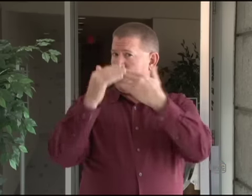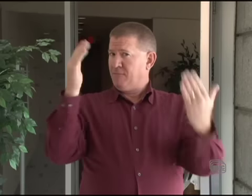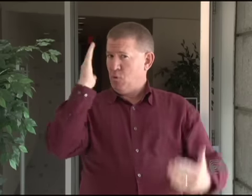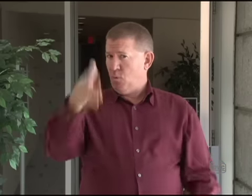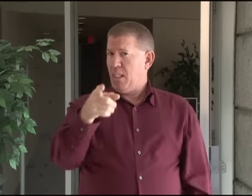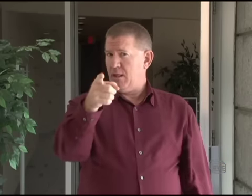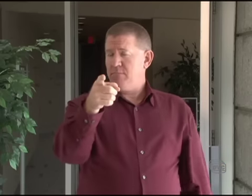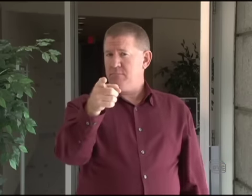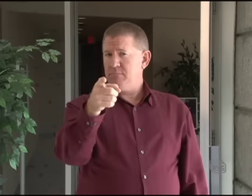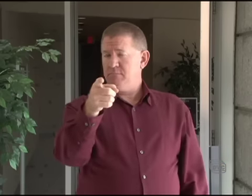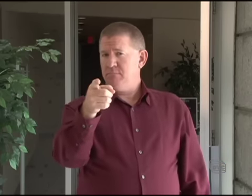Will you go to heaven?